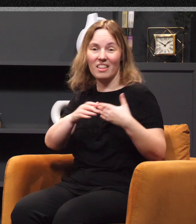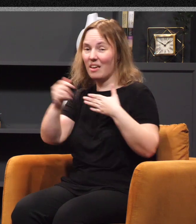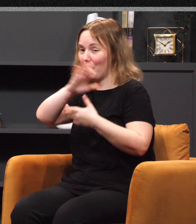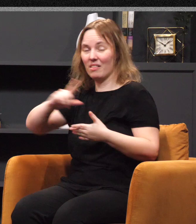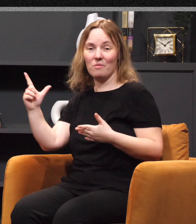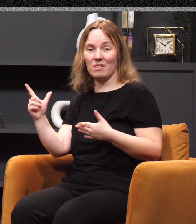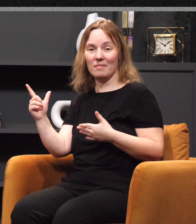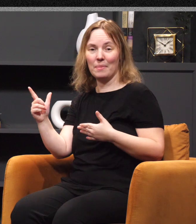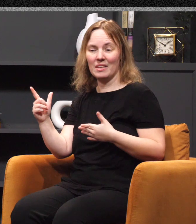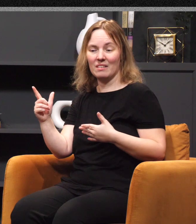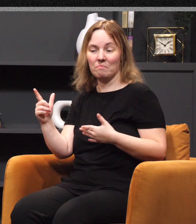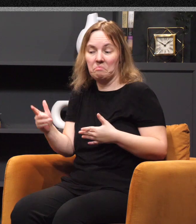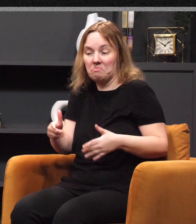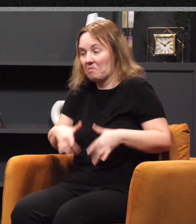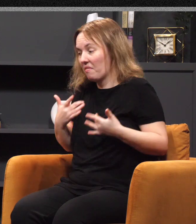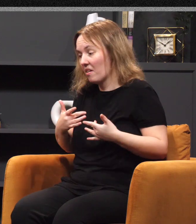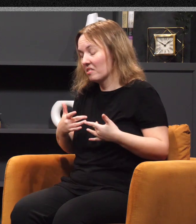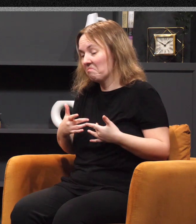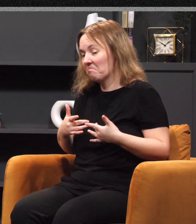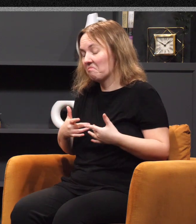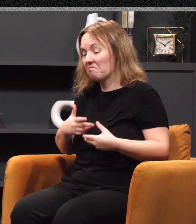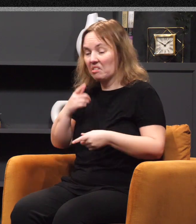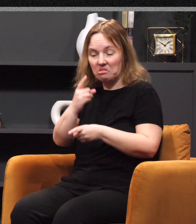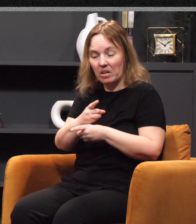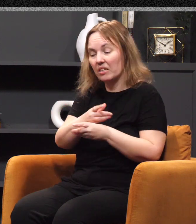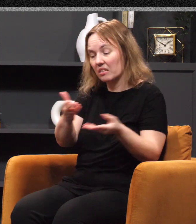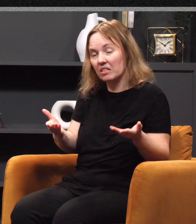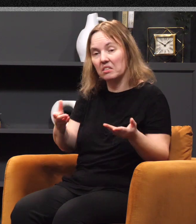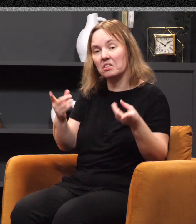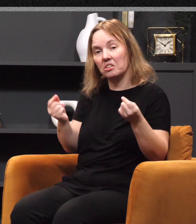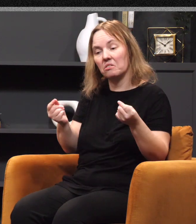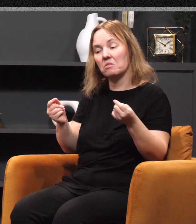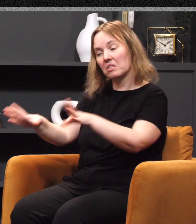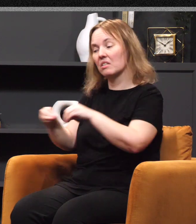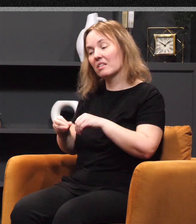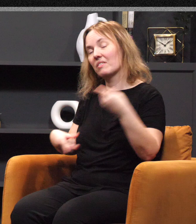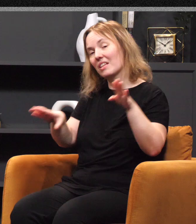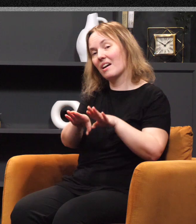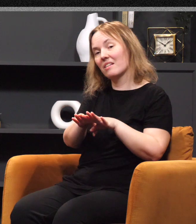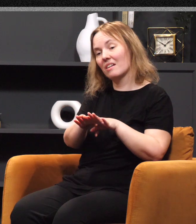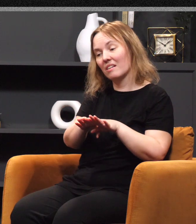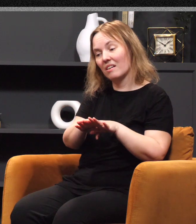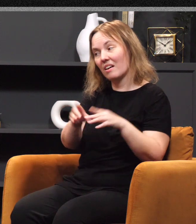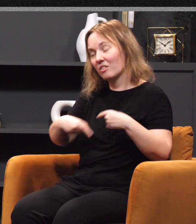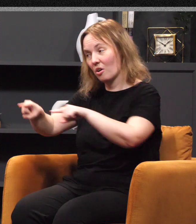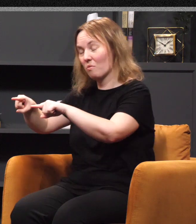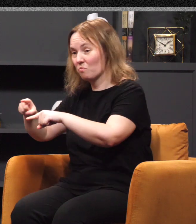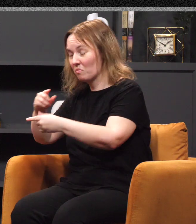in, and they felt the logical thing to do was to leave that land and to go somewhere else. And so because they make the decision to the